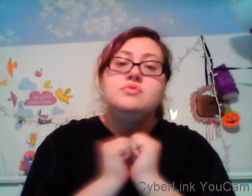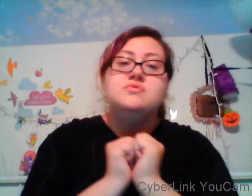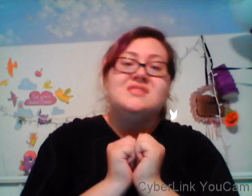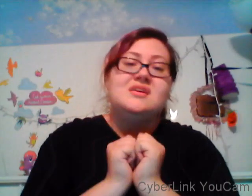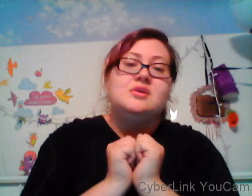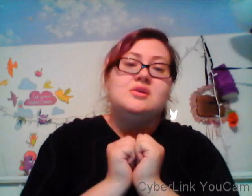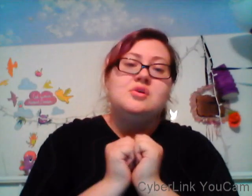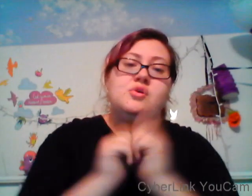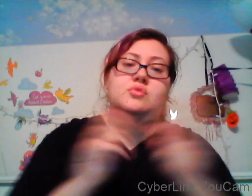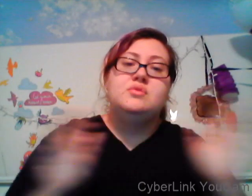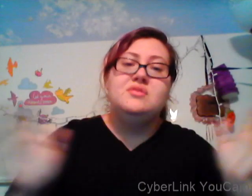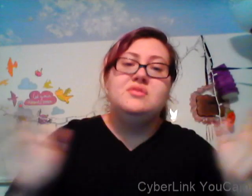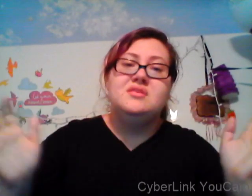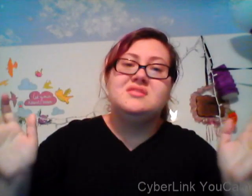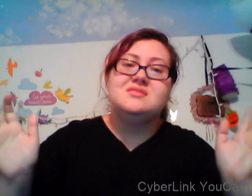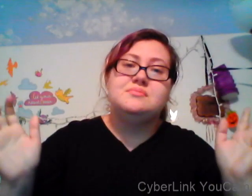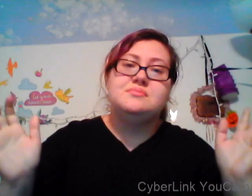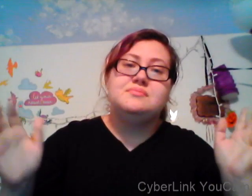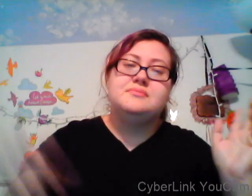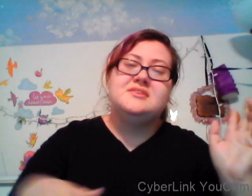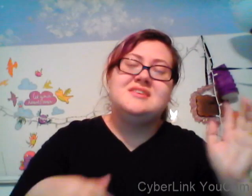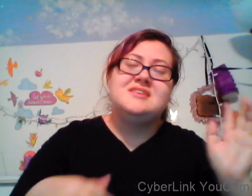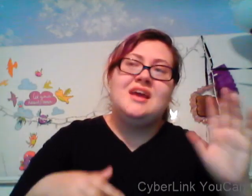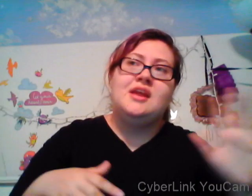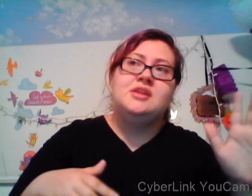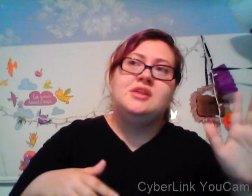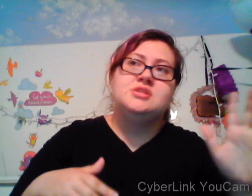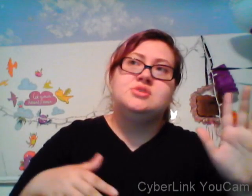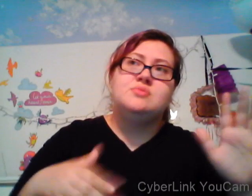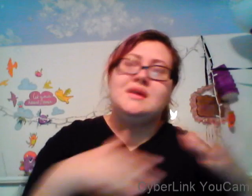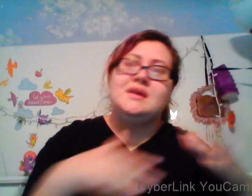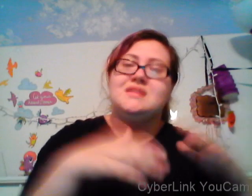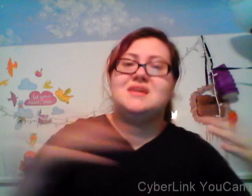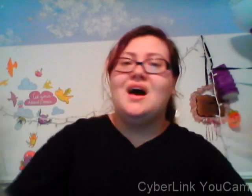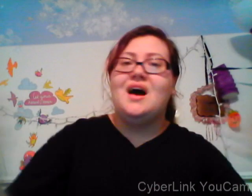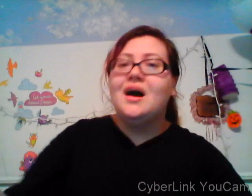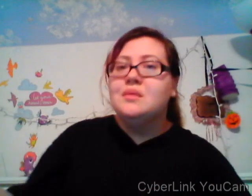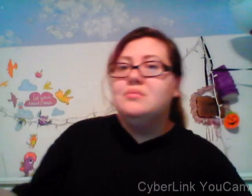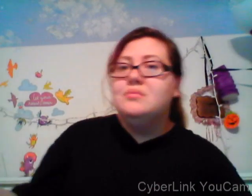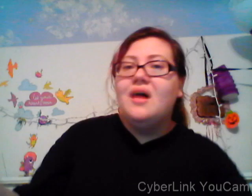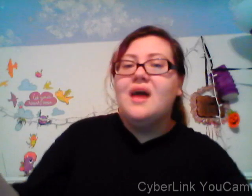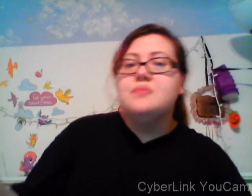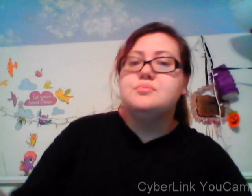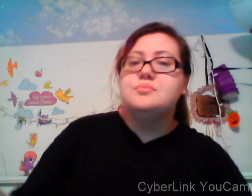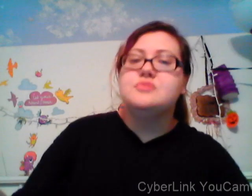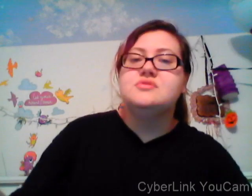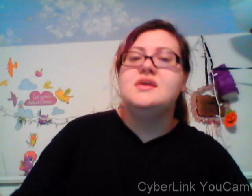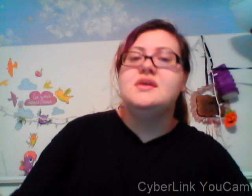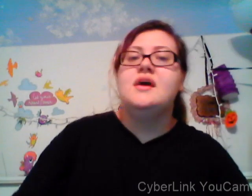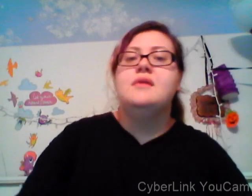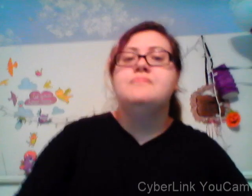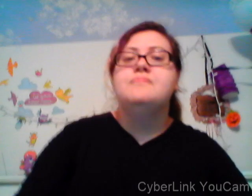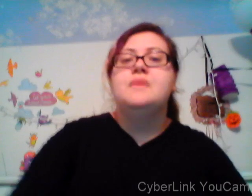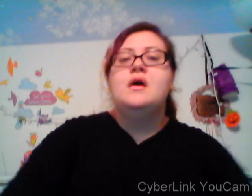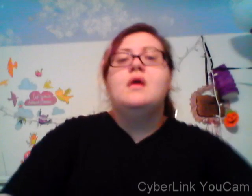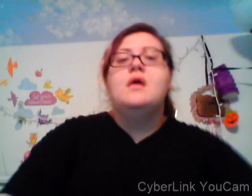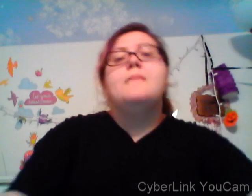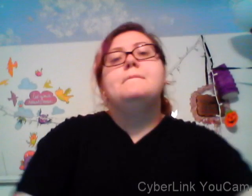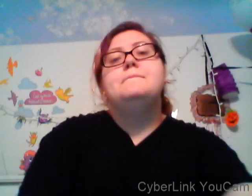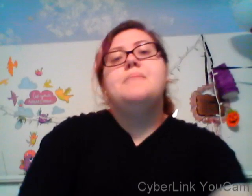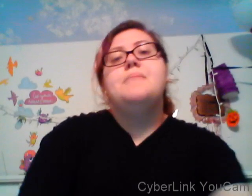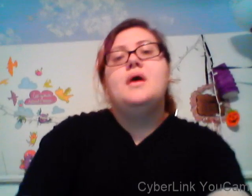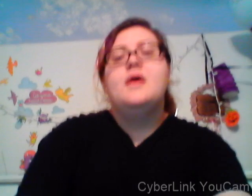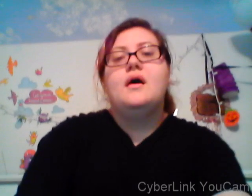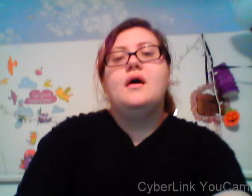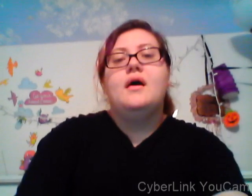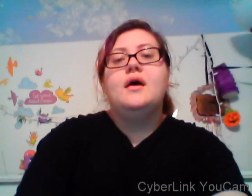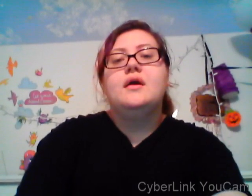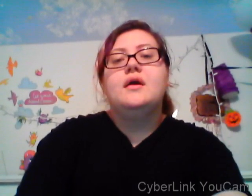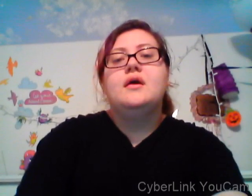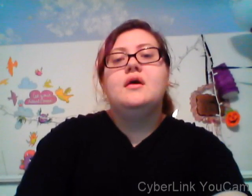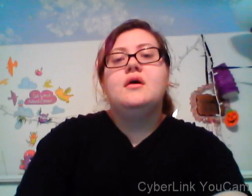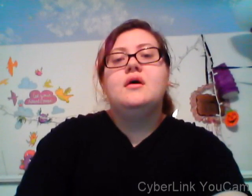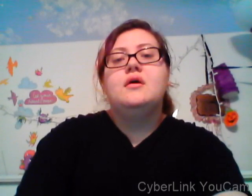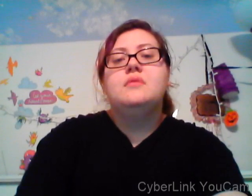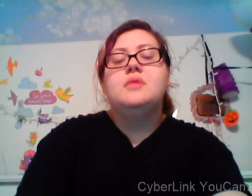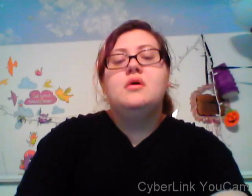that's still fairly good because it's like a really big museum so um yeah